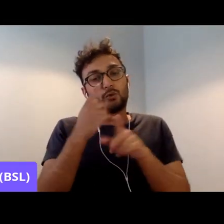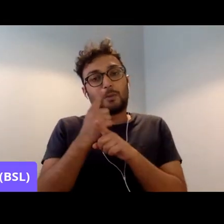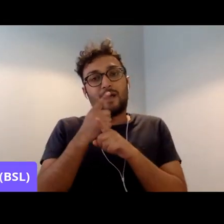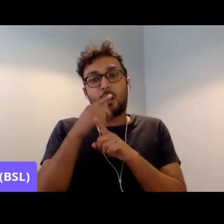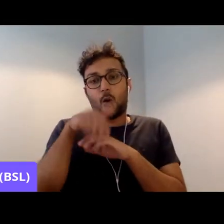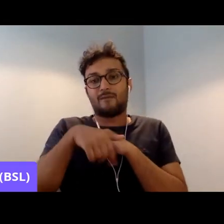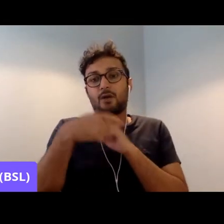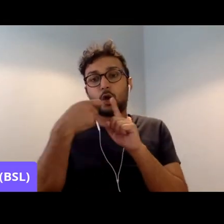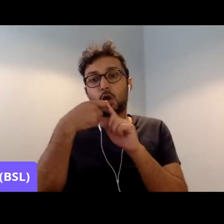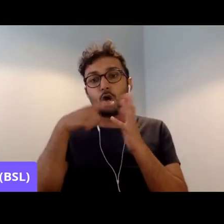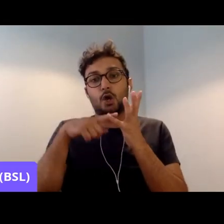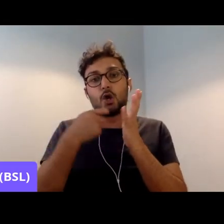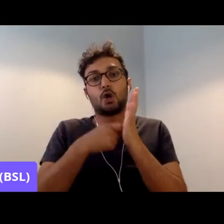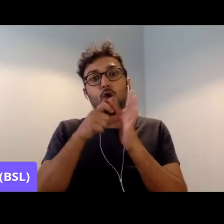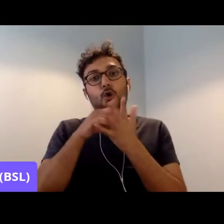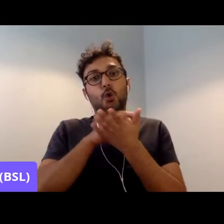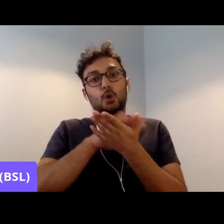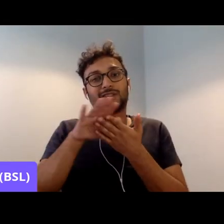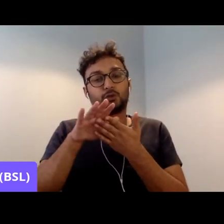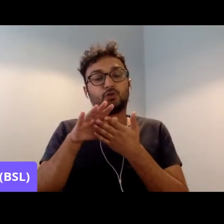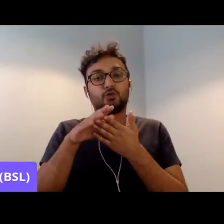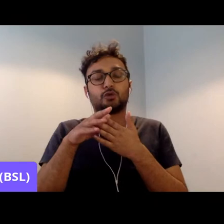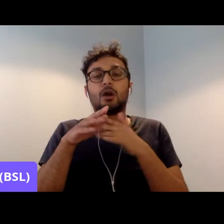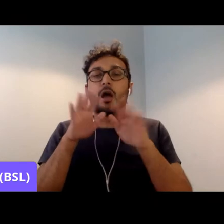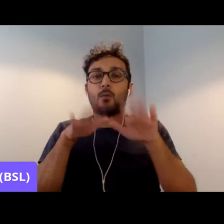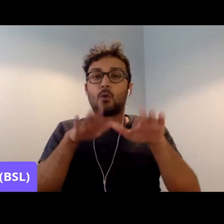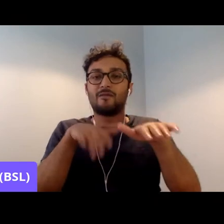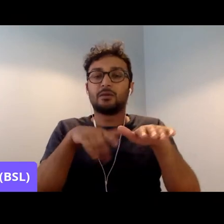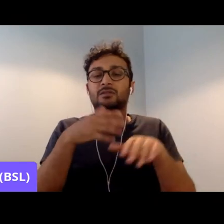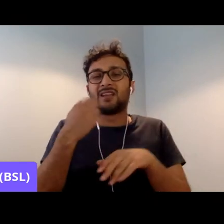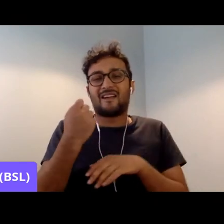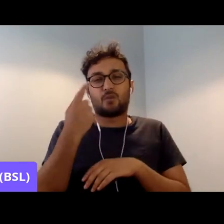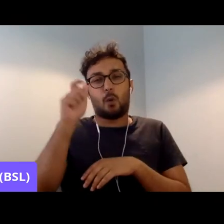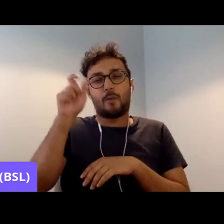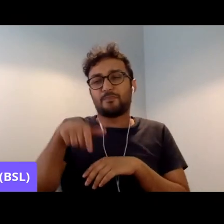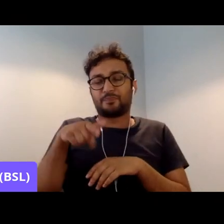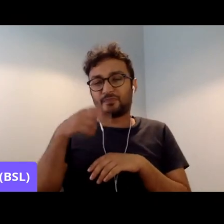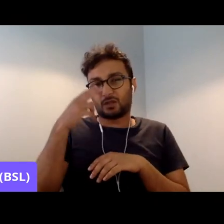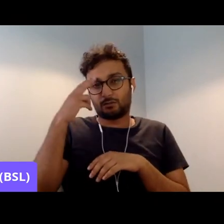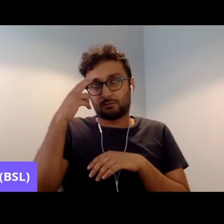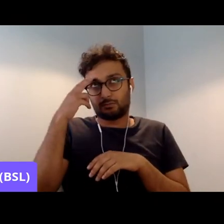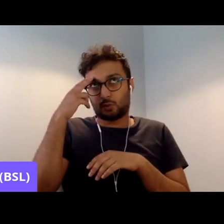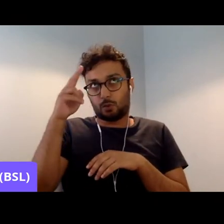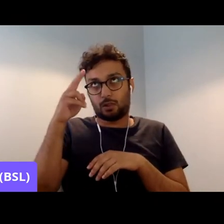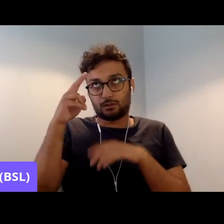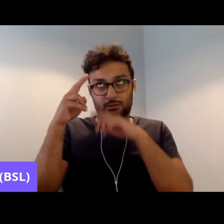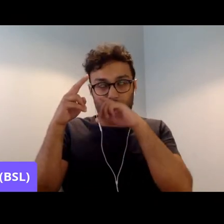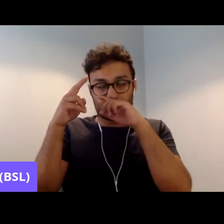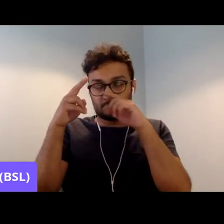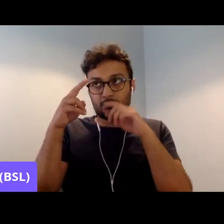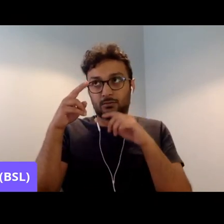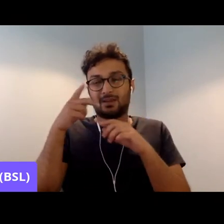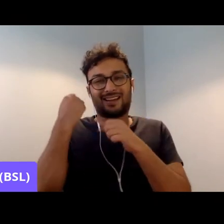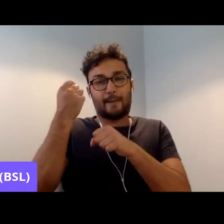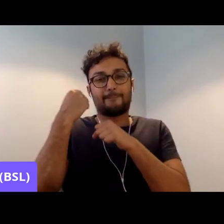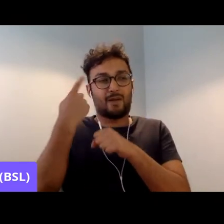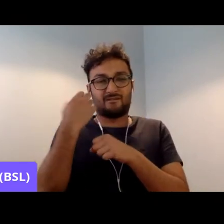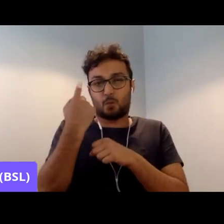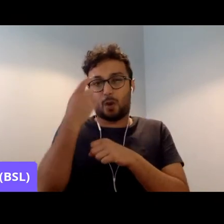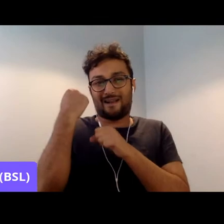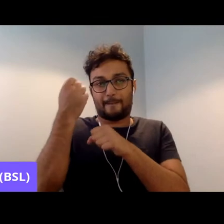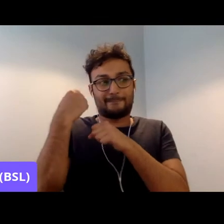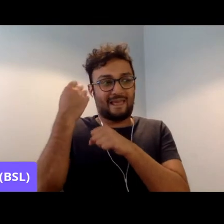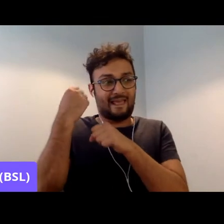campaign called Freedom for Erjalan. And I strongly recommend, if you don't already know about this campaign that you